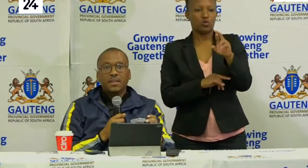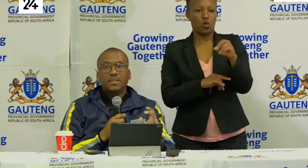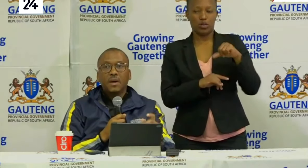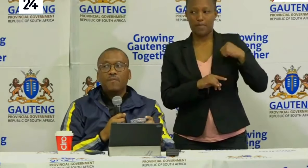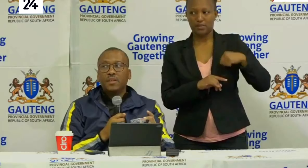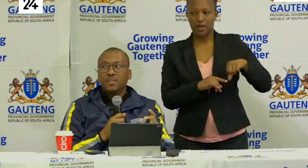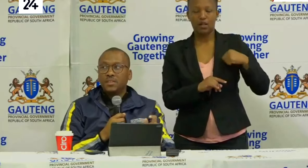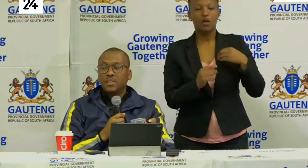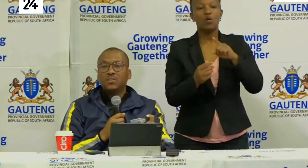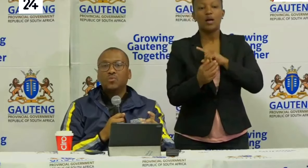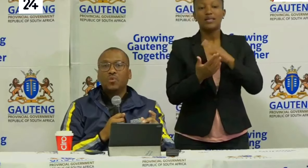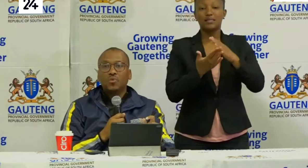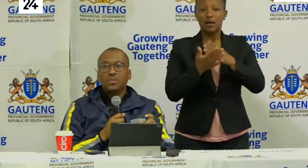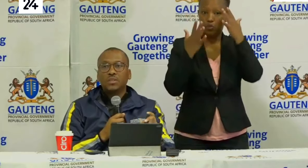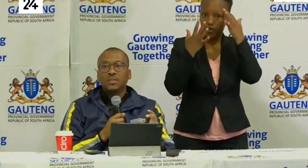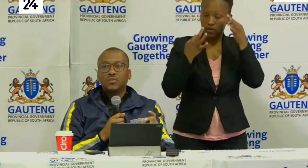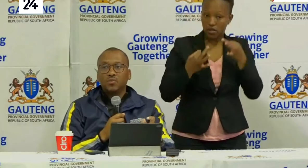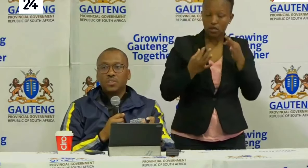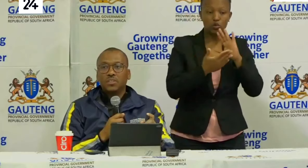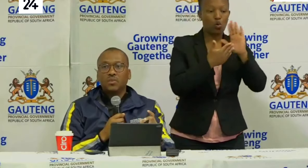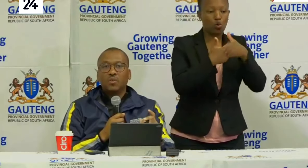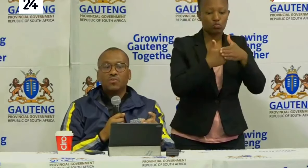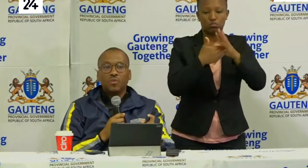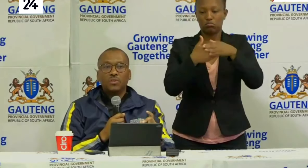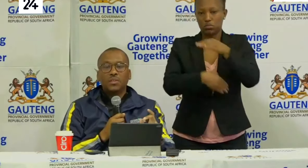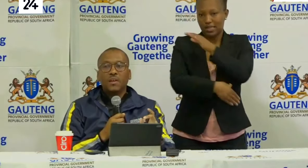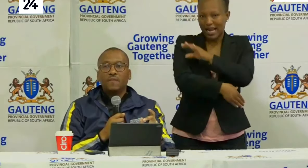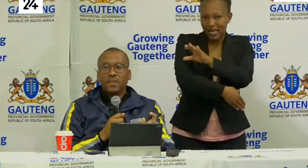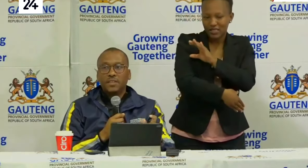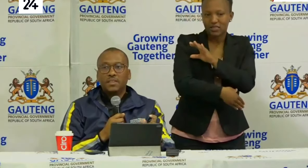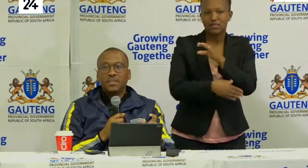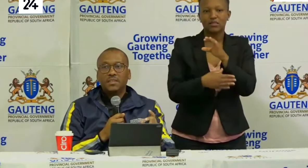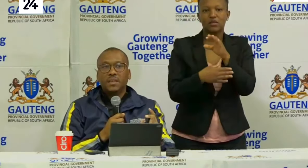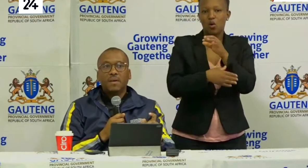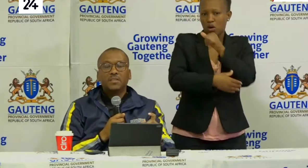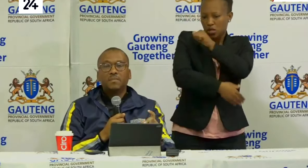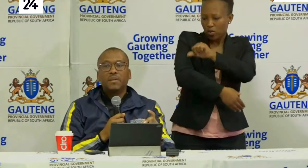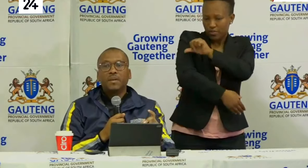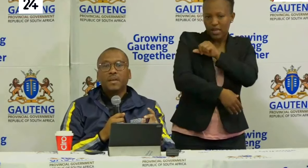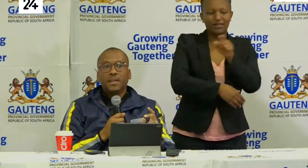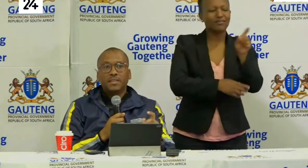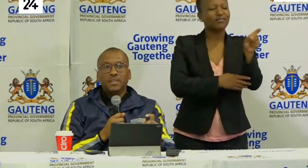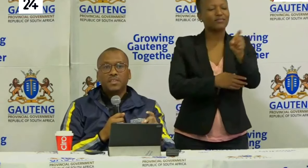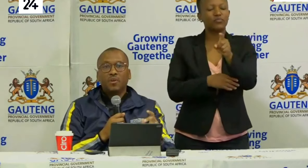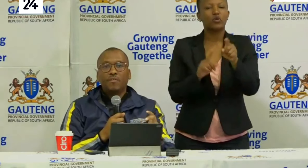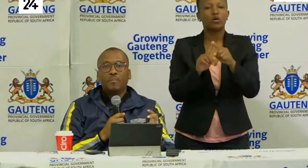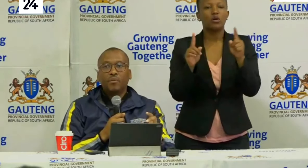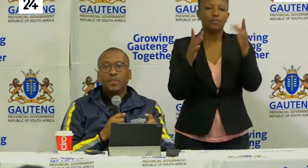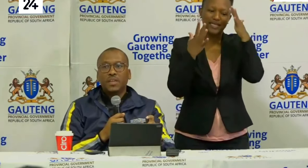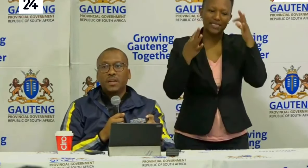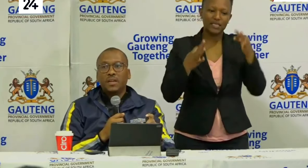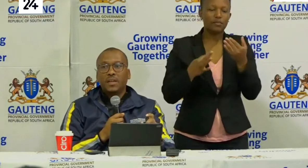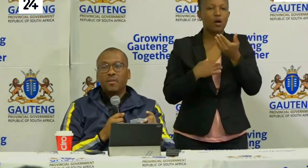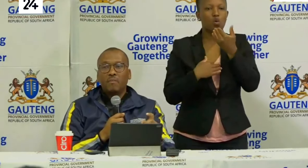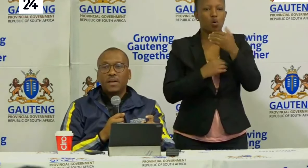that some of the decisions to close institutions or to close facilities it must be a decision of the